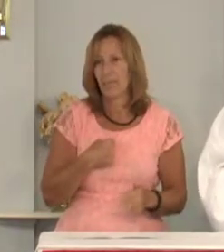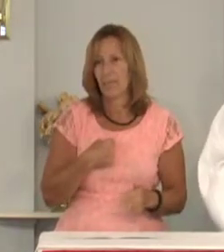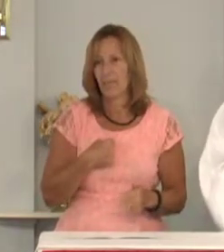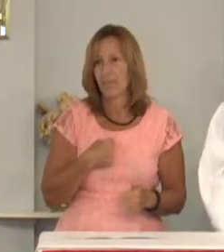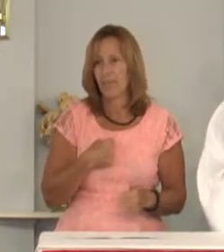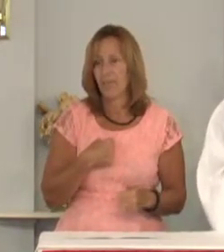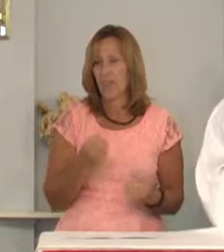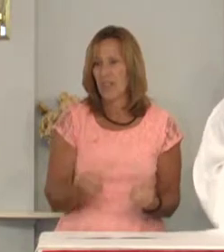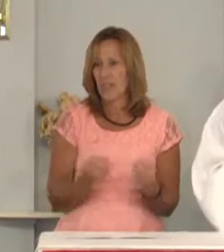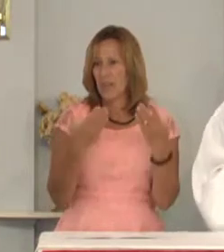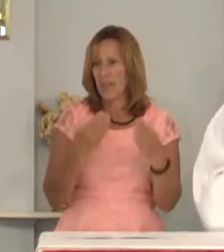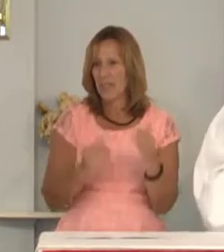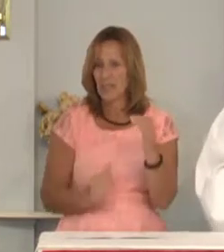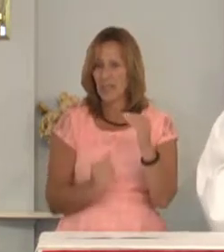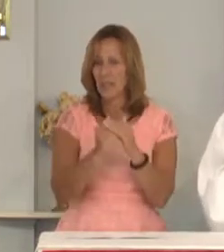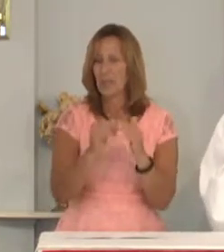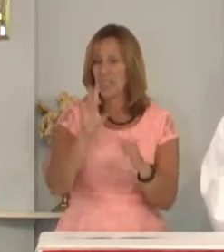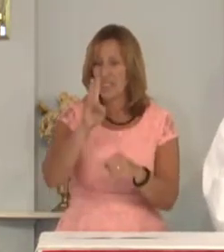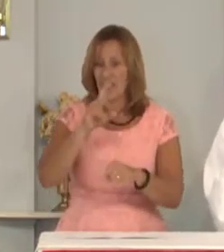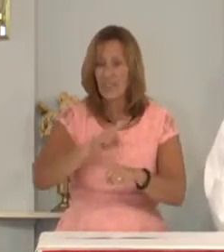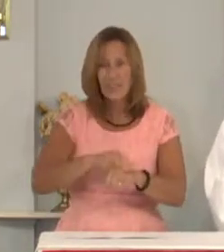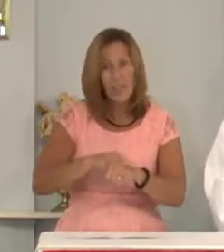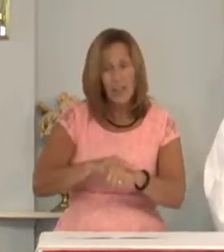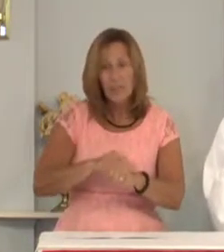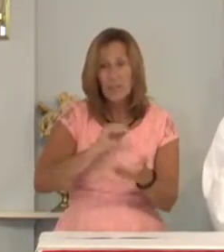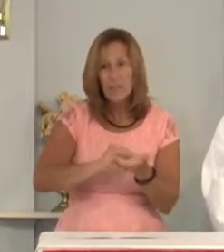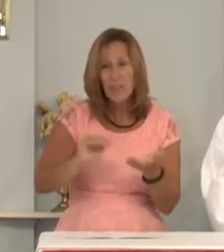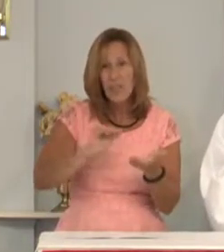as many as many seven times?